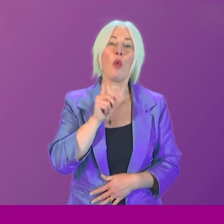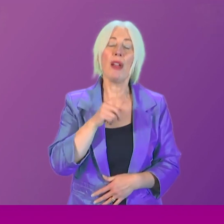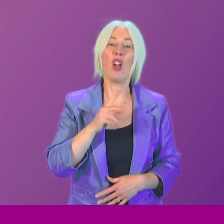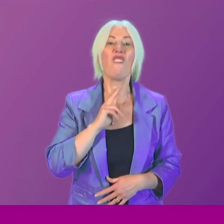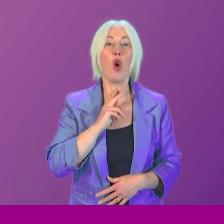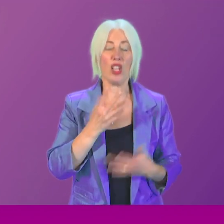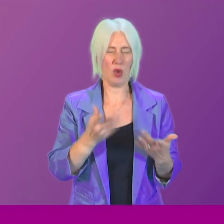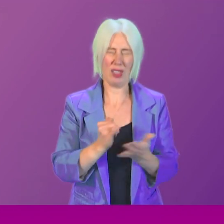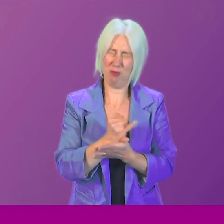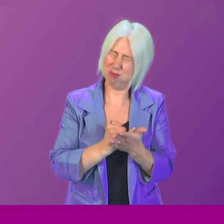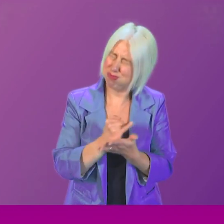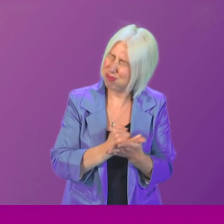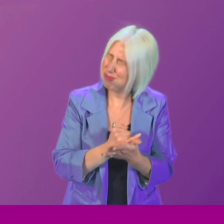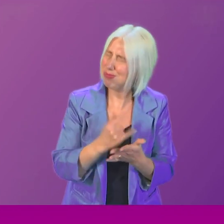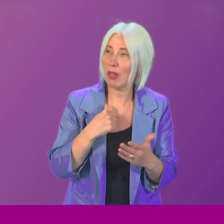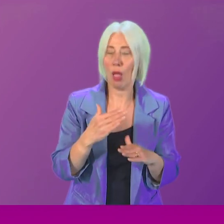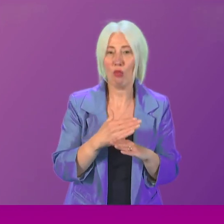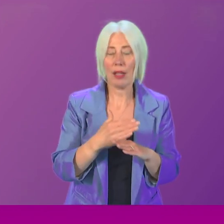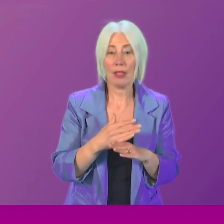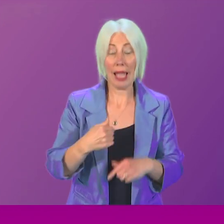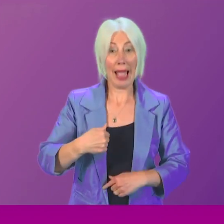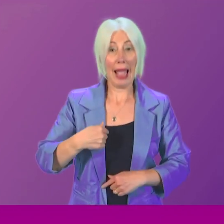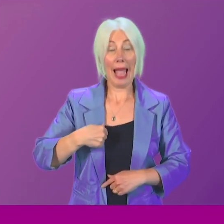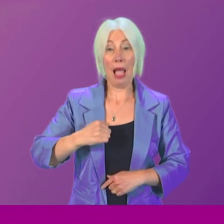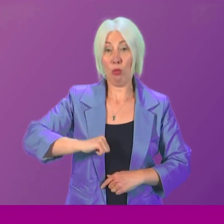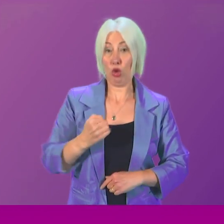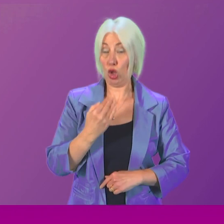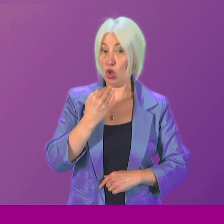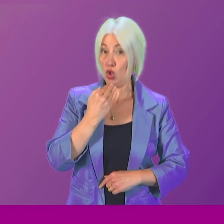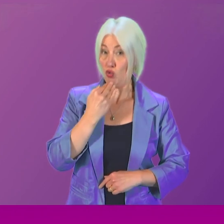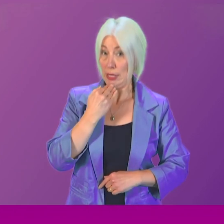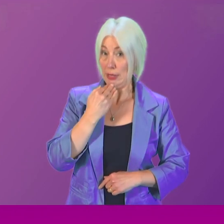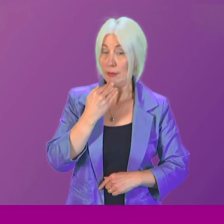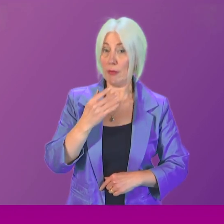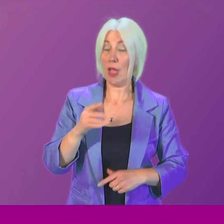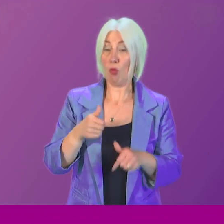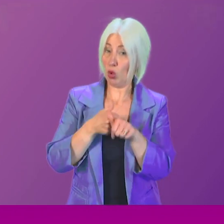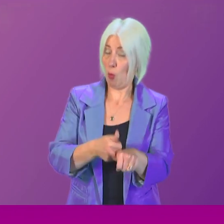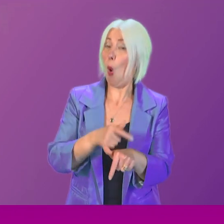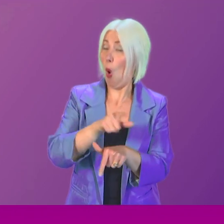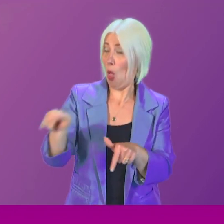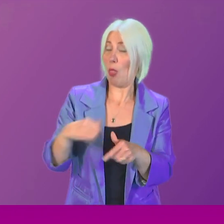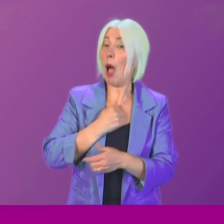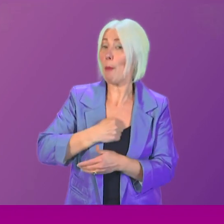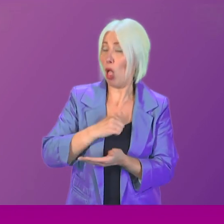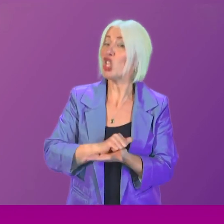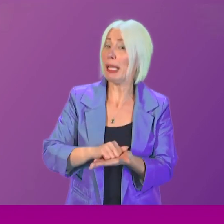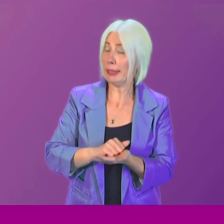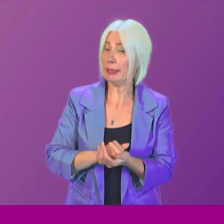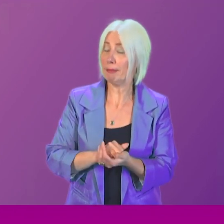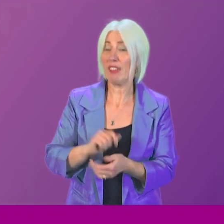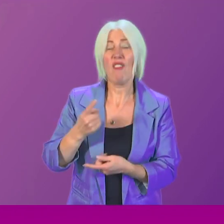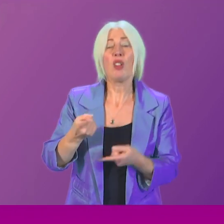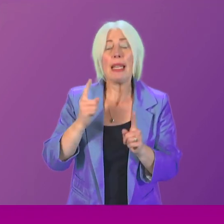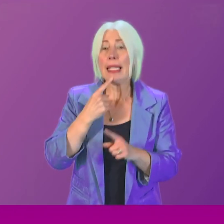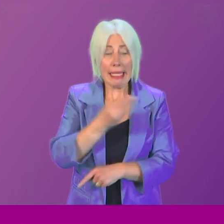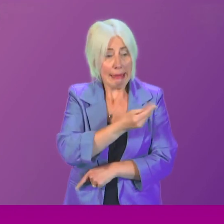I associate myself and the Scottish Greens with the Scottish Government's fulsome apology. The First Minister has indicated that some of